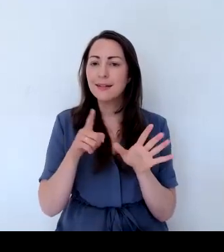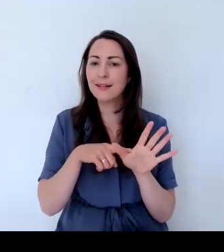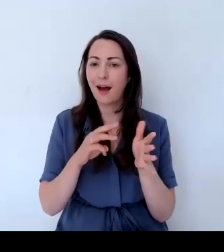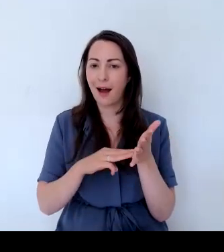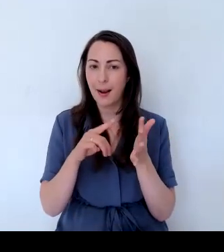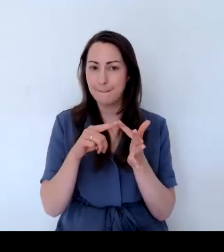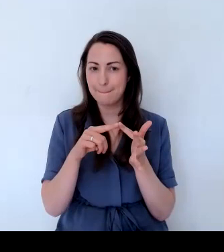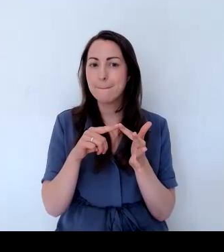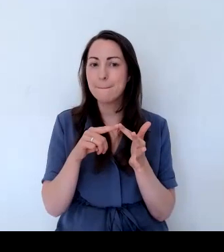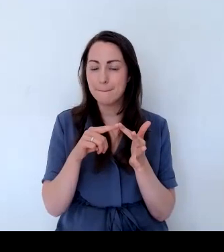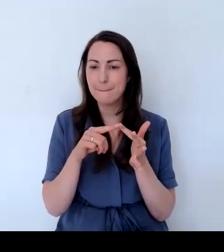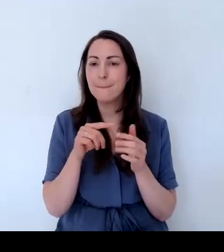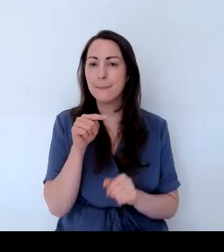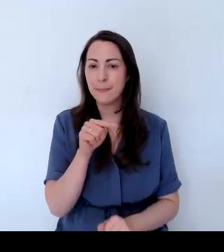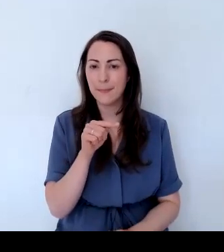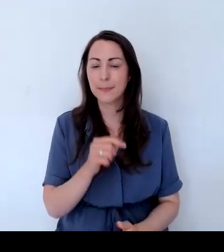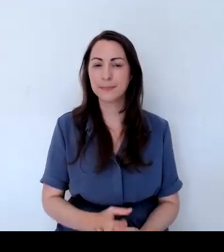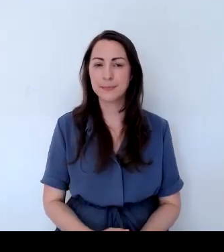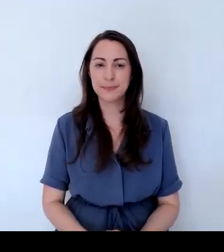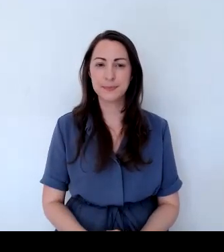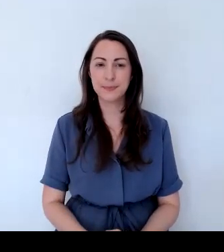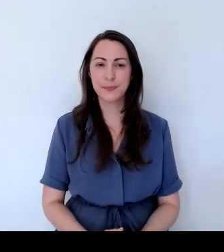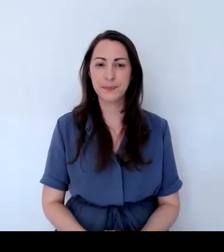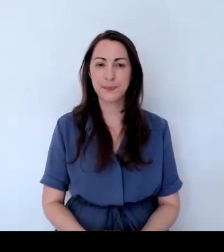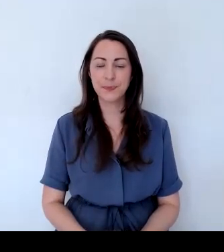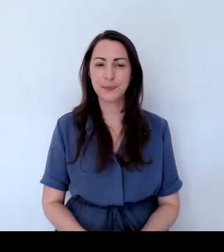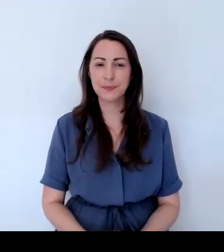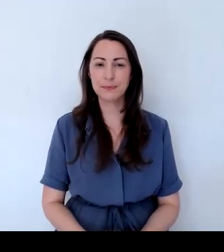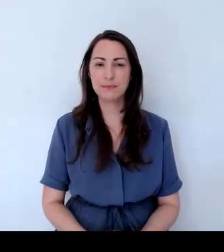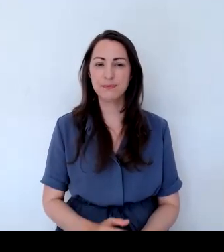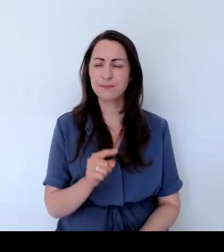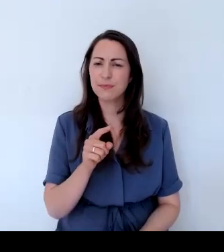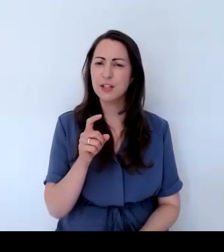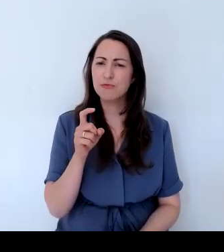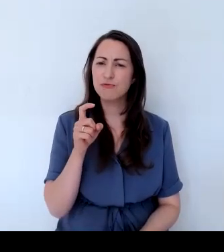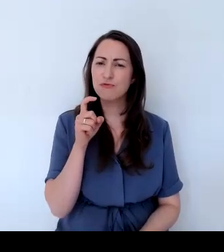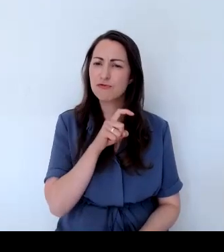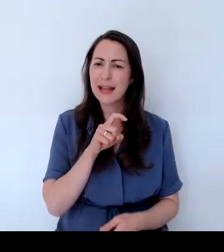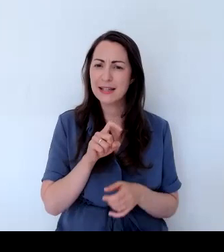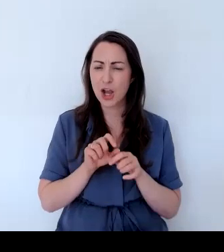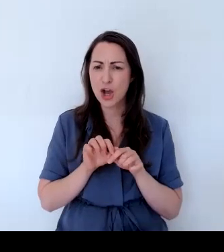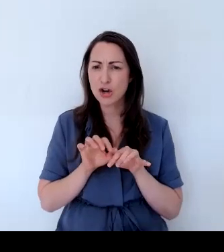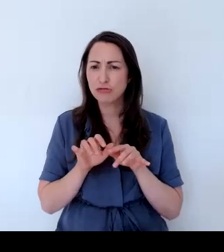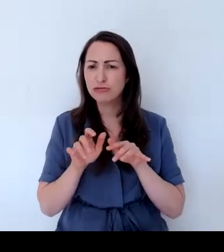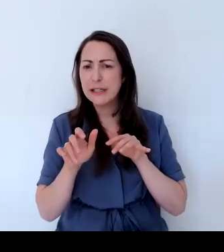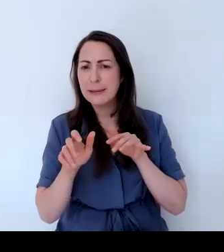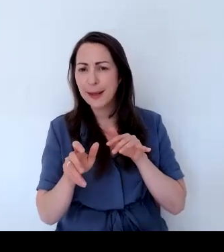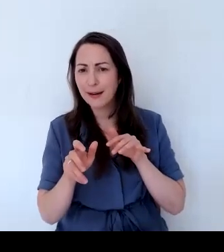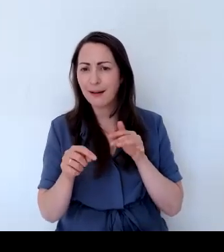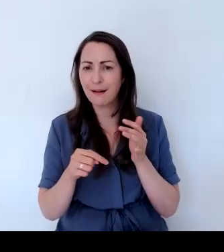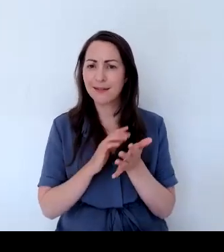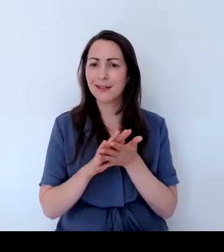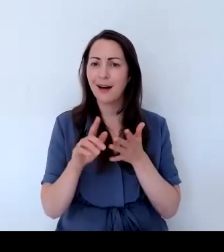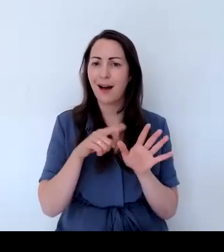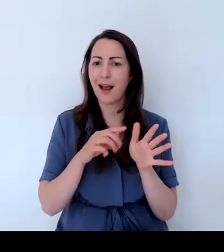And that's a red creeping time. And the red